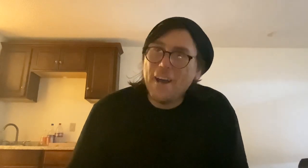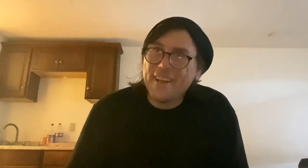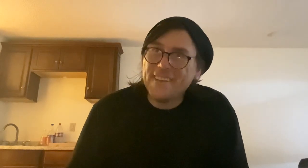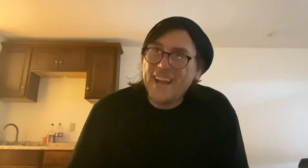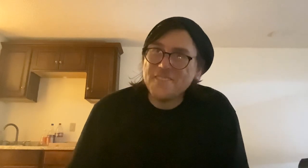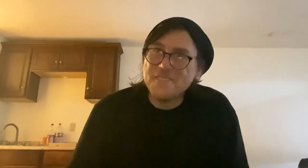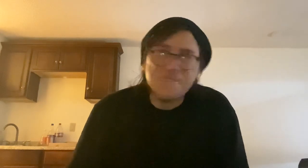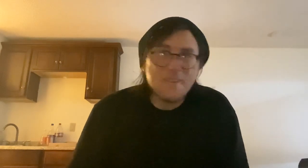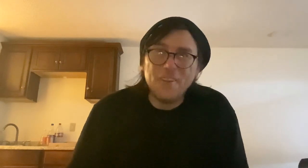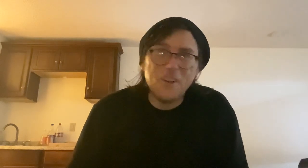my classes. Hell no.